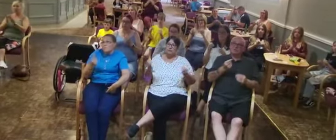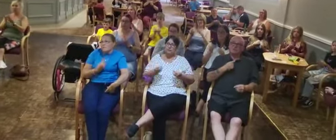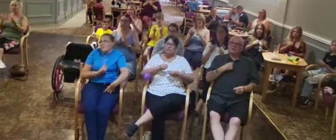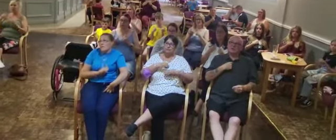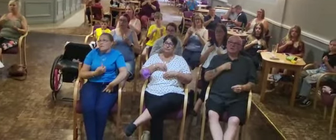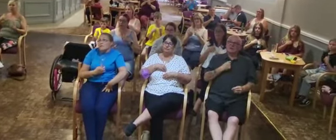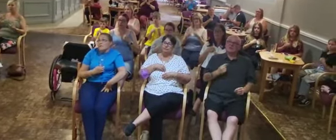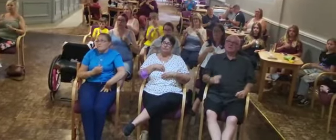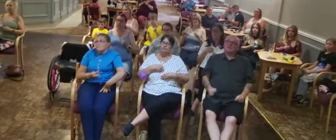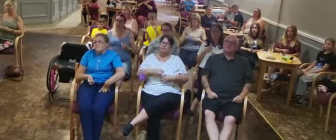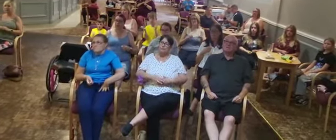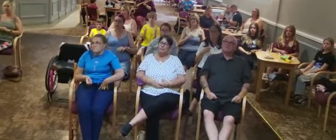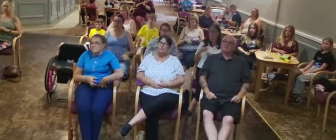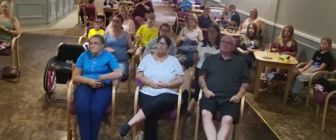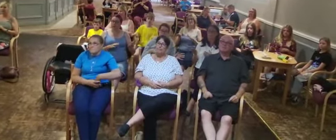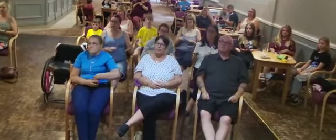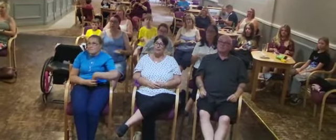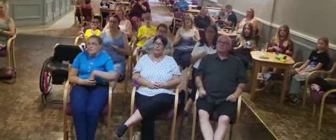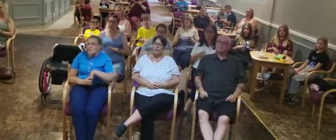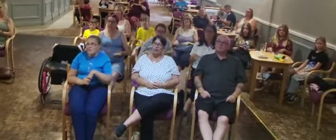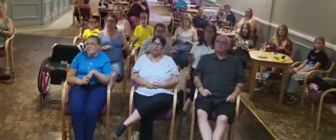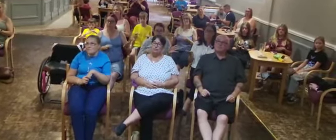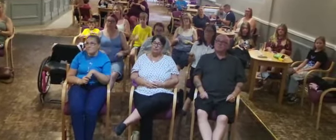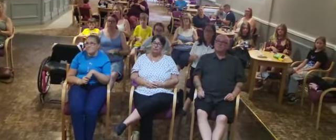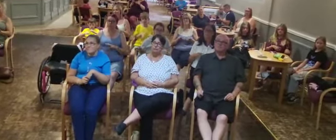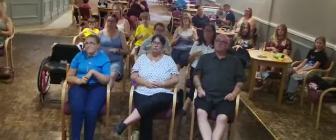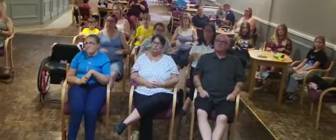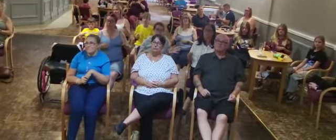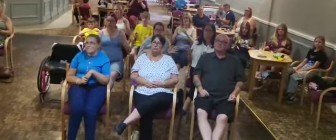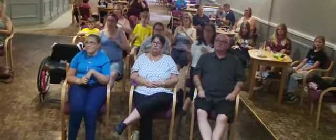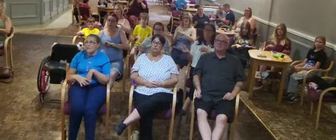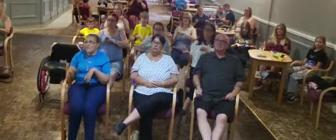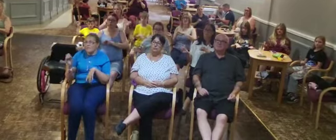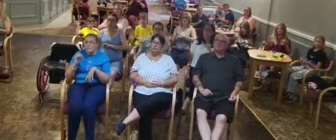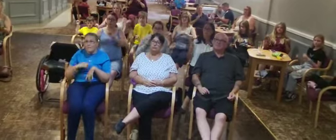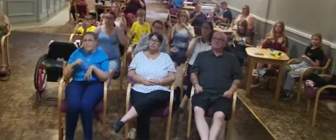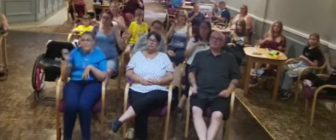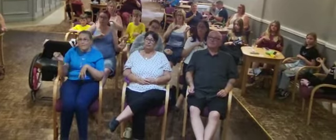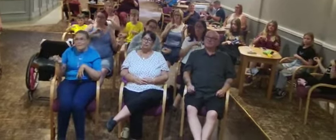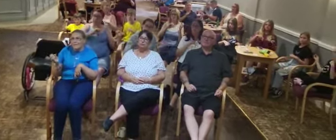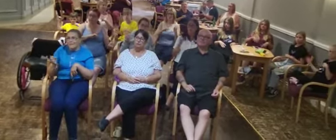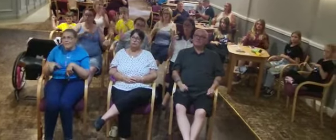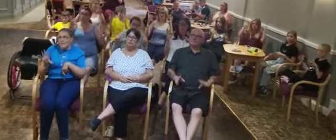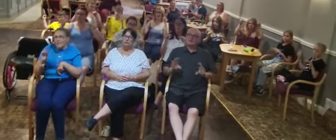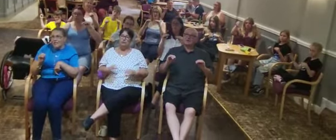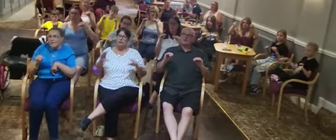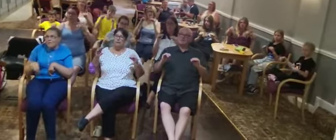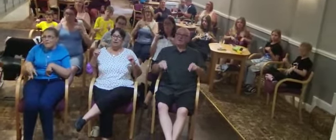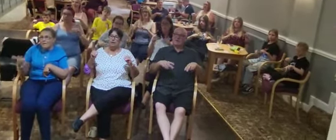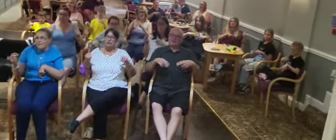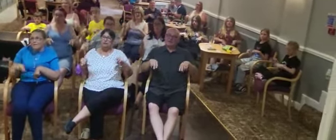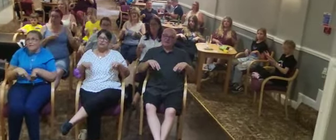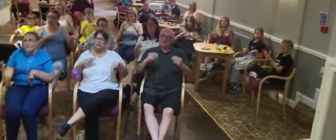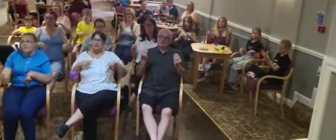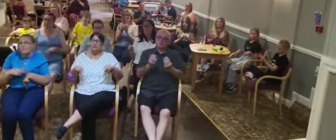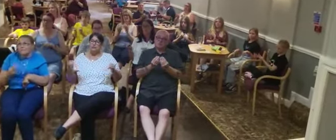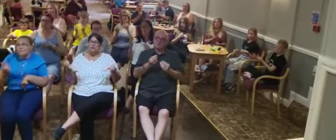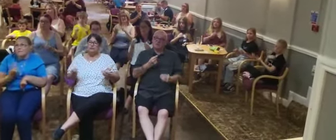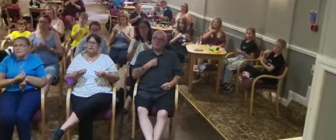me Ooh, ooh, ooh, up and dance with me